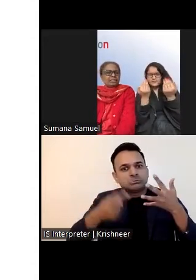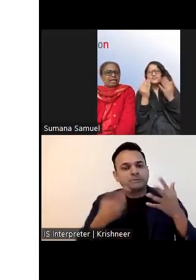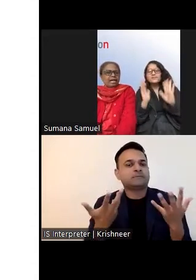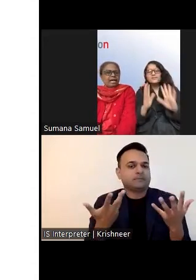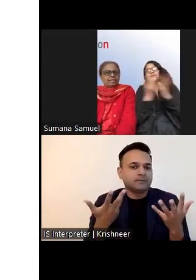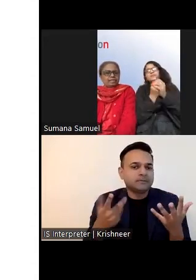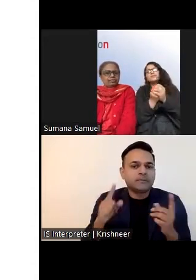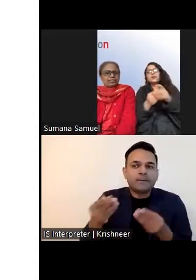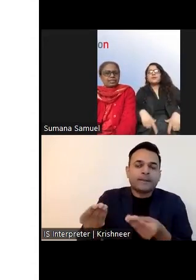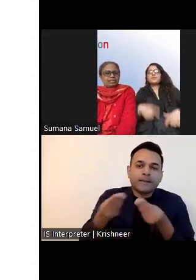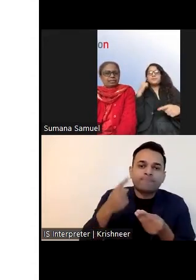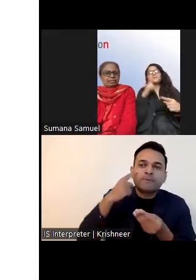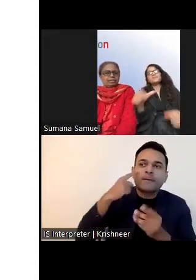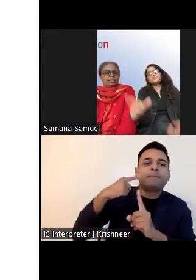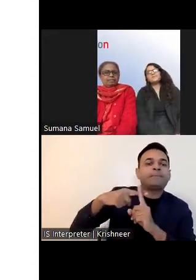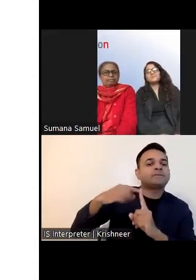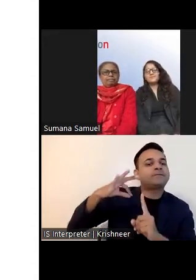and innovation.